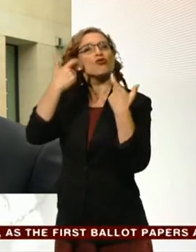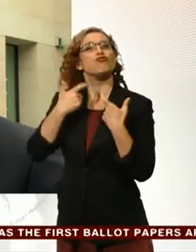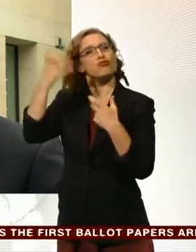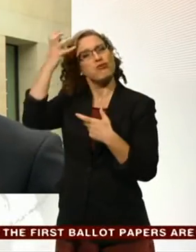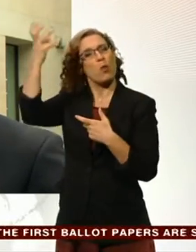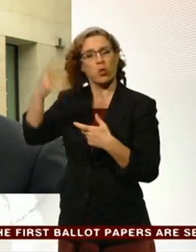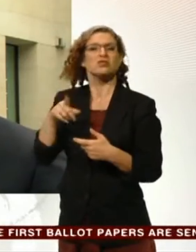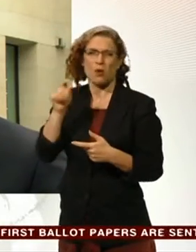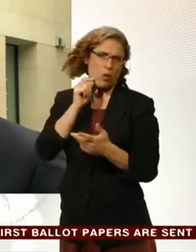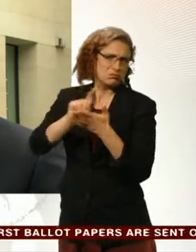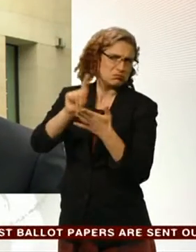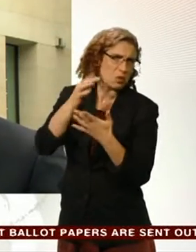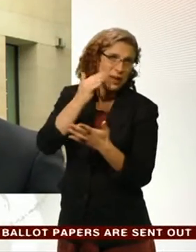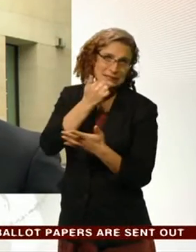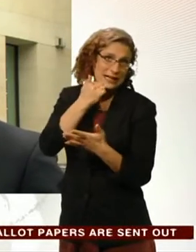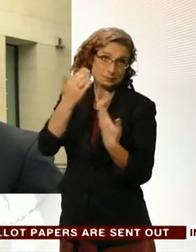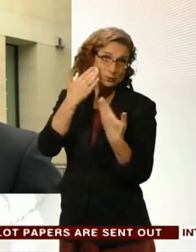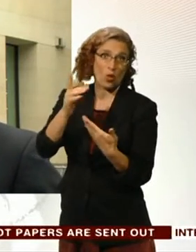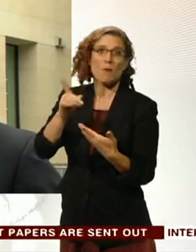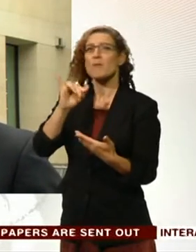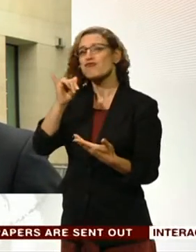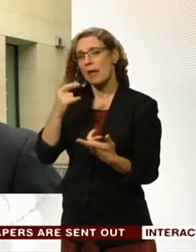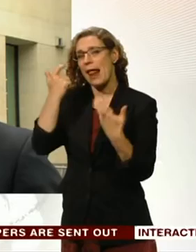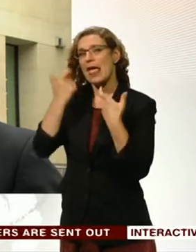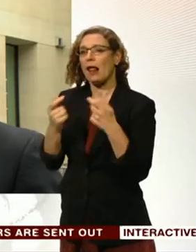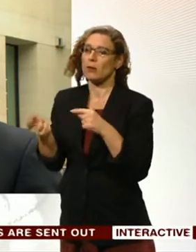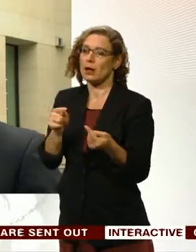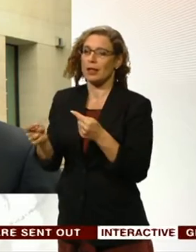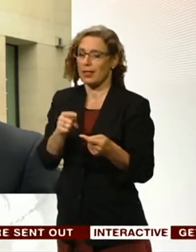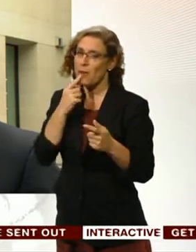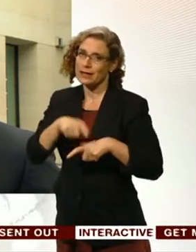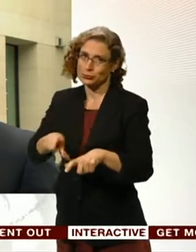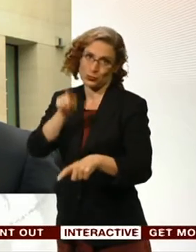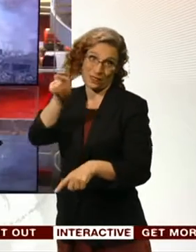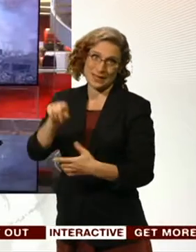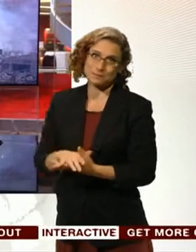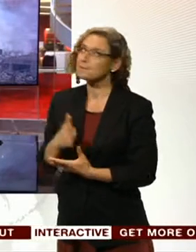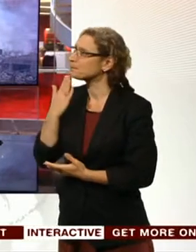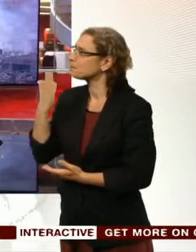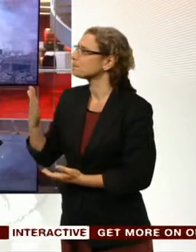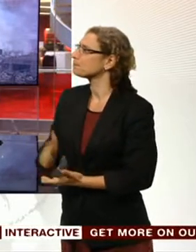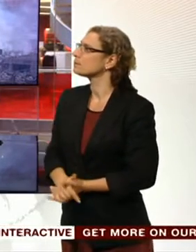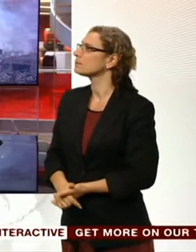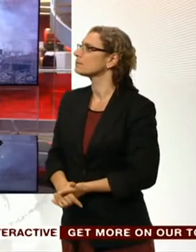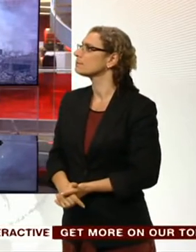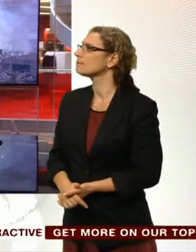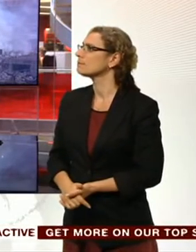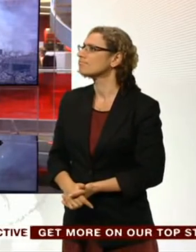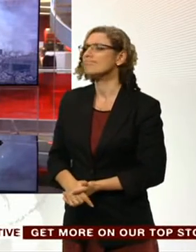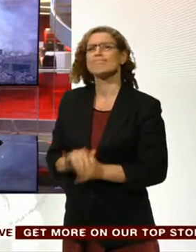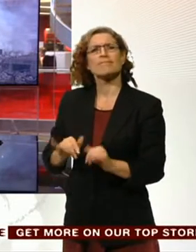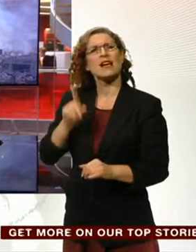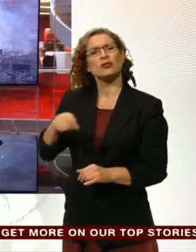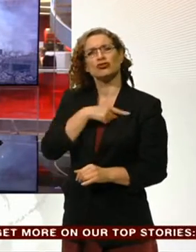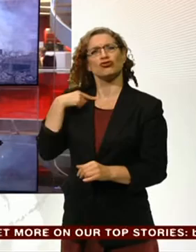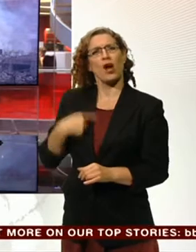And I think the legal arguments will continue. Tom, thank you very much. Tom Simons. The Chinese authorities have